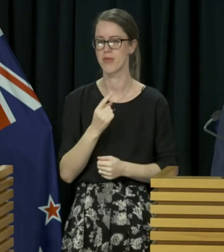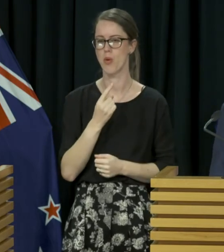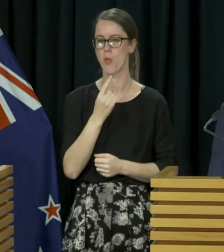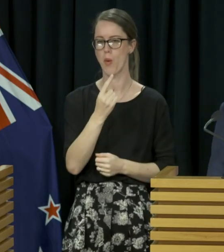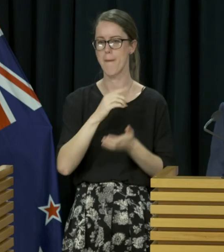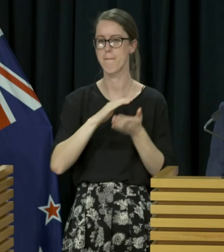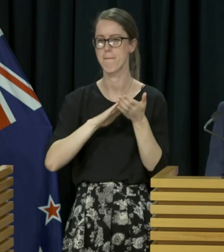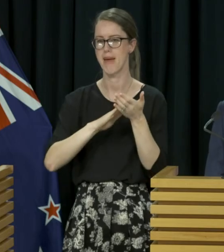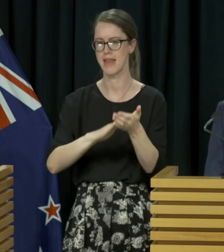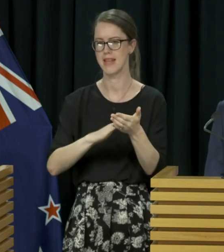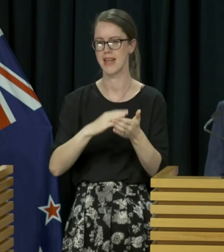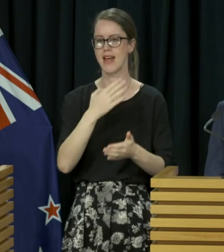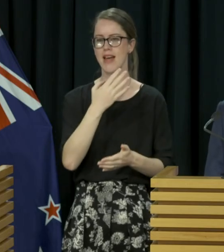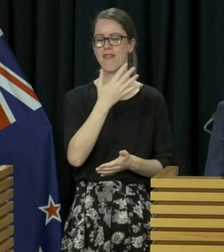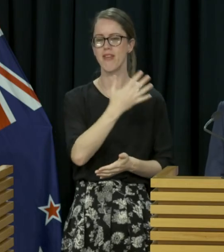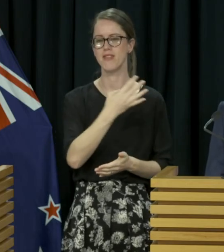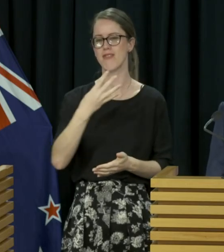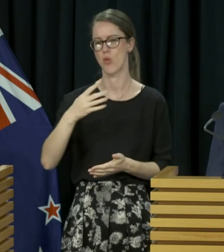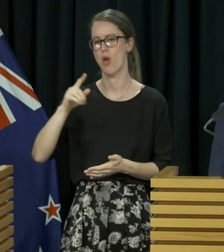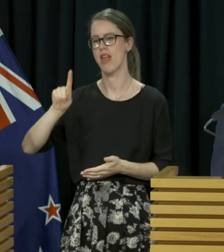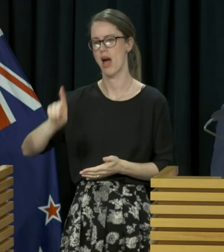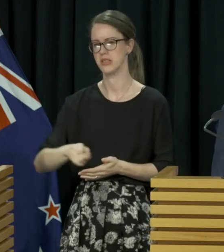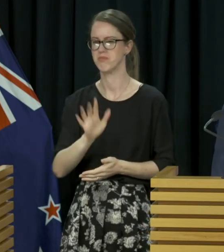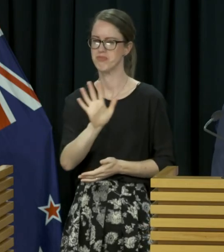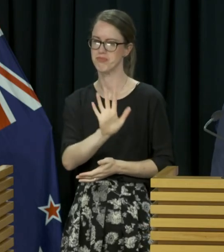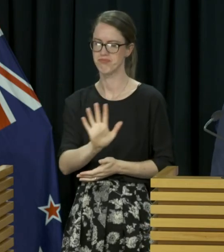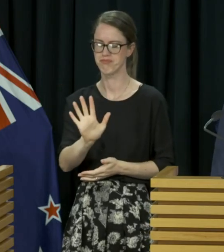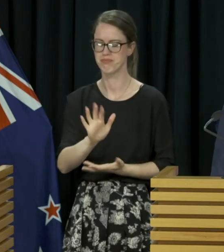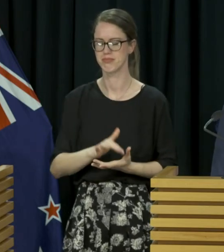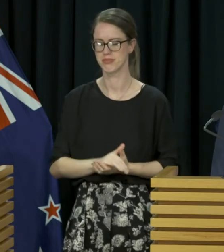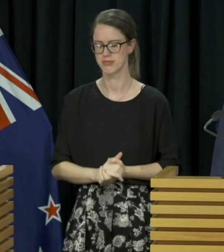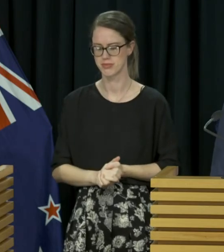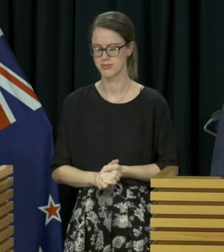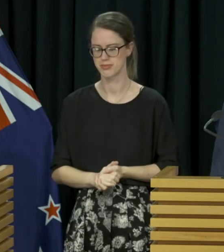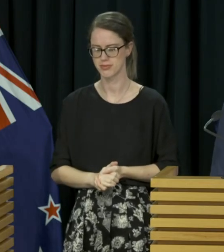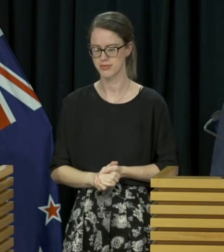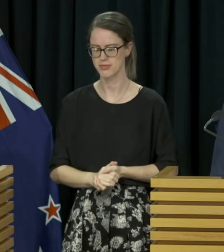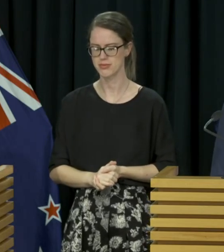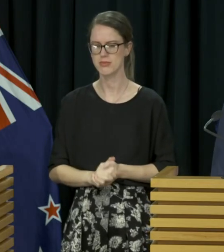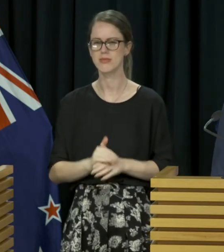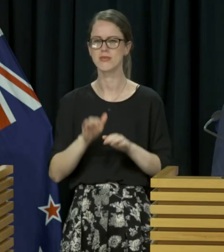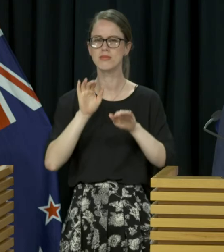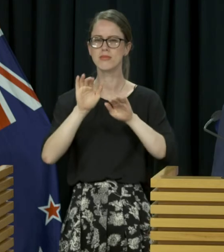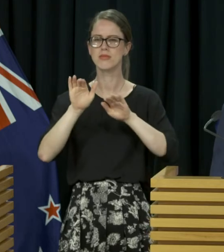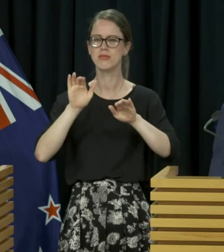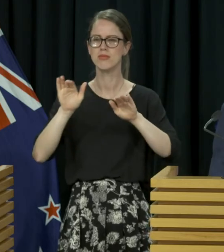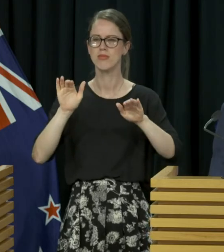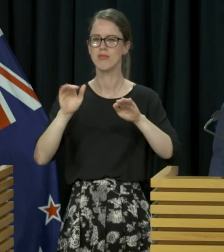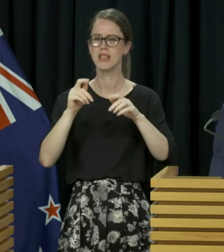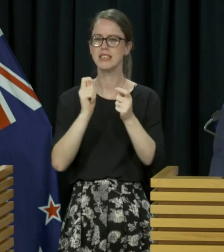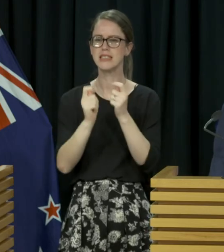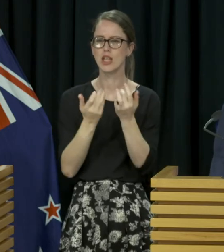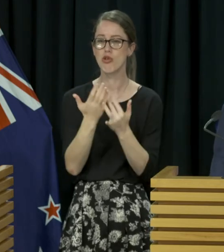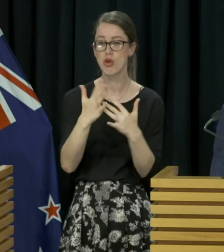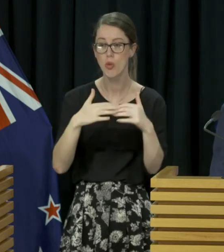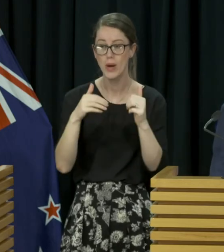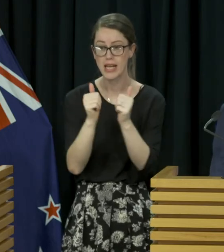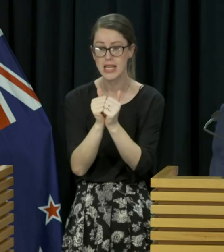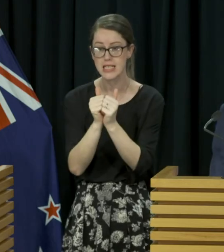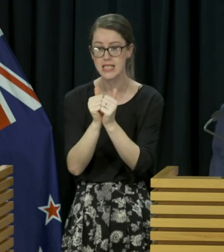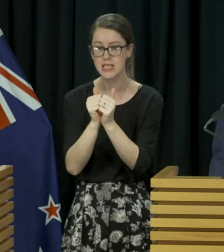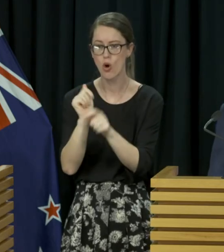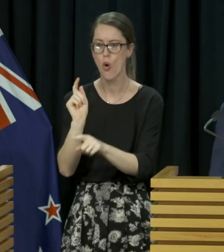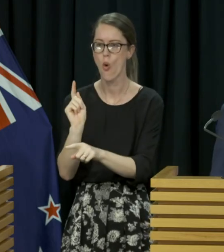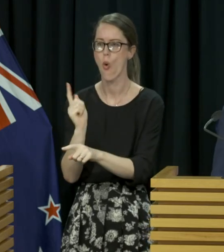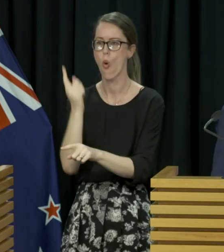,054,047. Just a further update on weekend testing available the Auckland